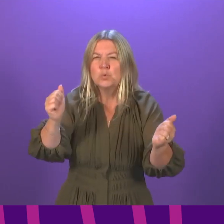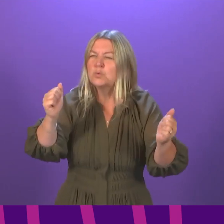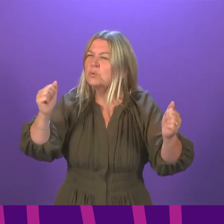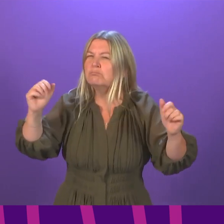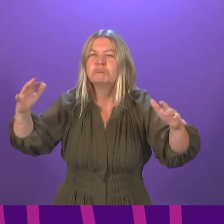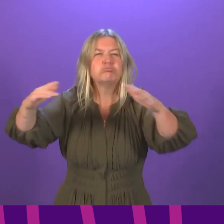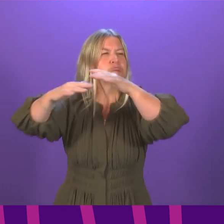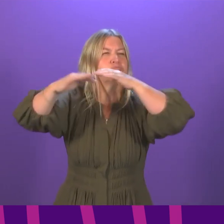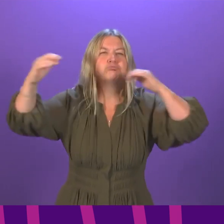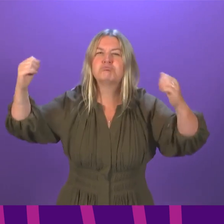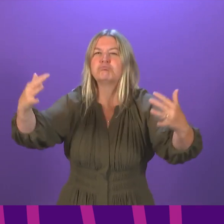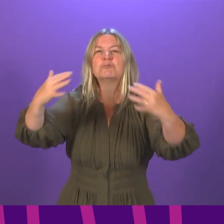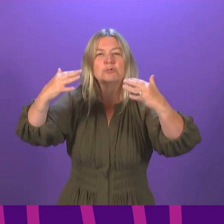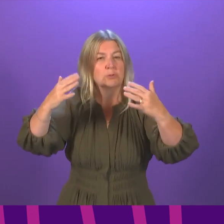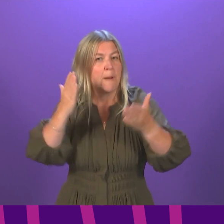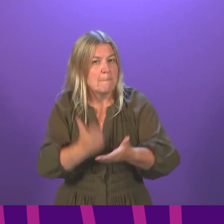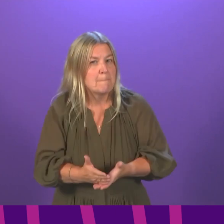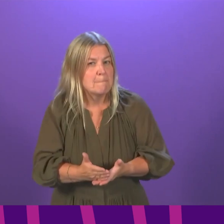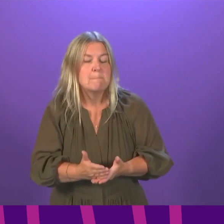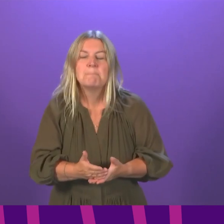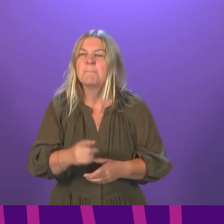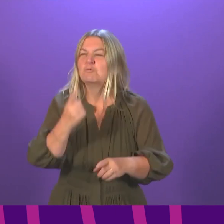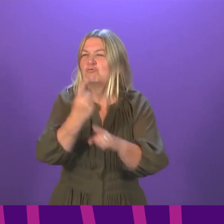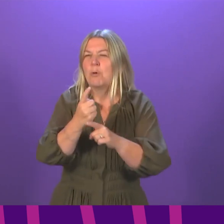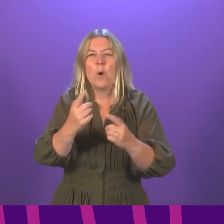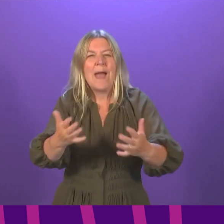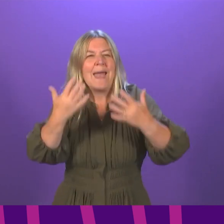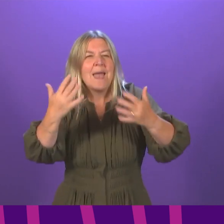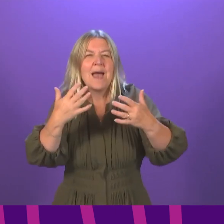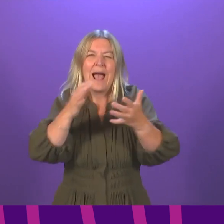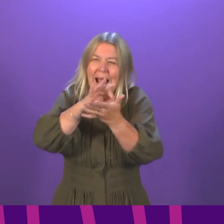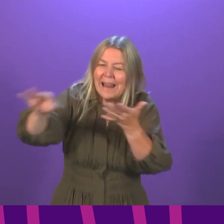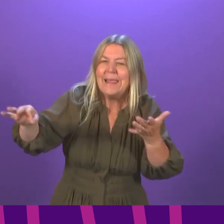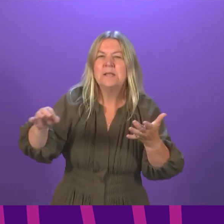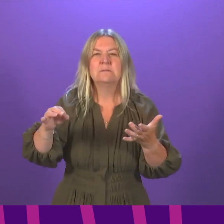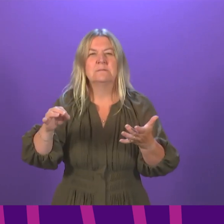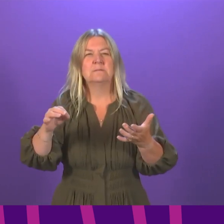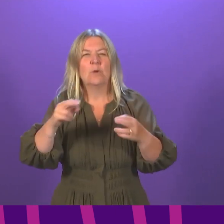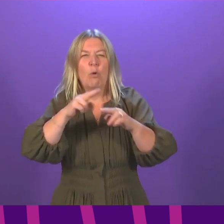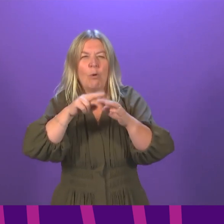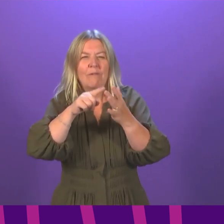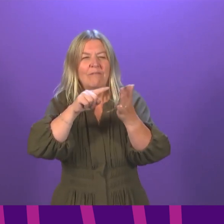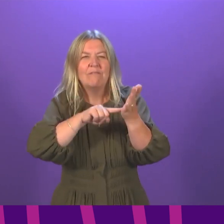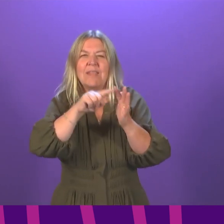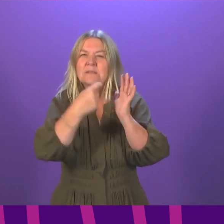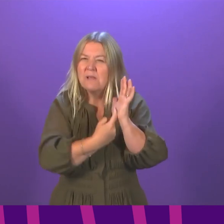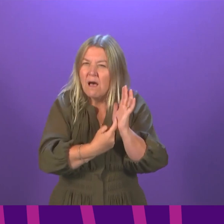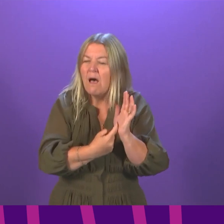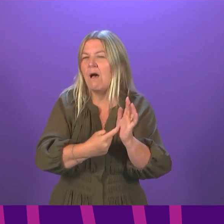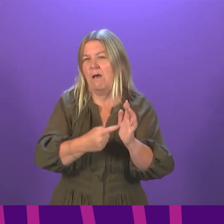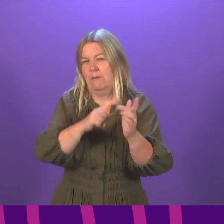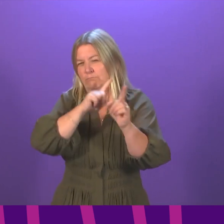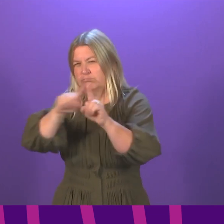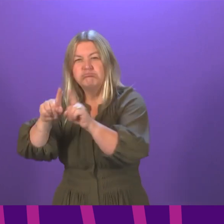include reference to the possibility of using air cleaning or air filtration devices. We are currently considering